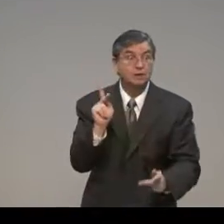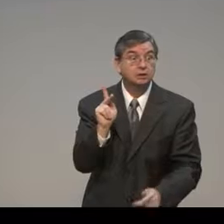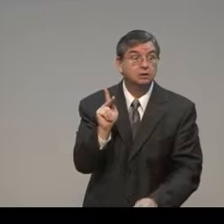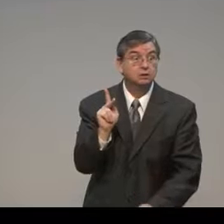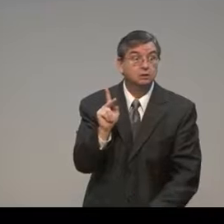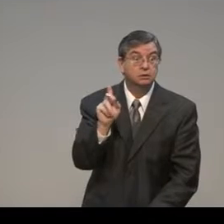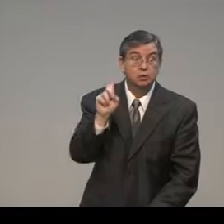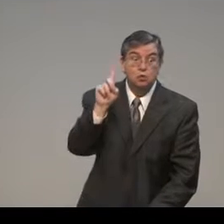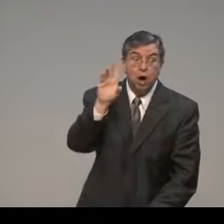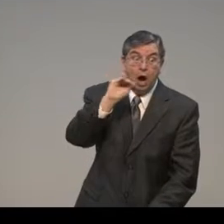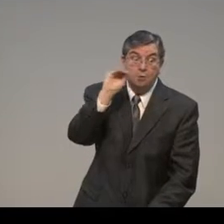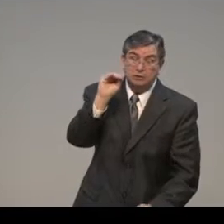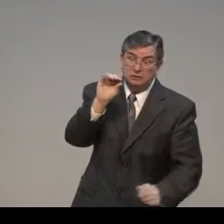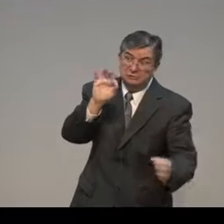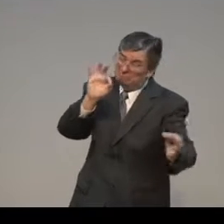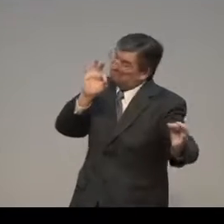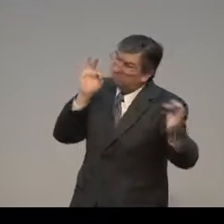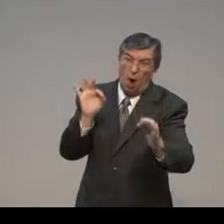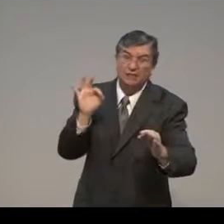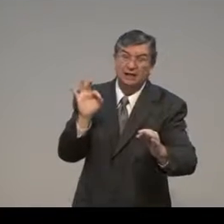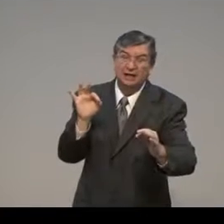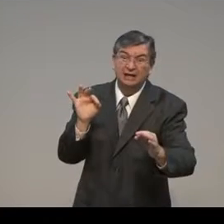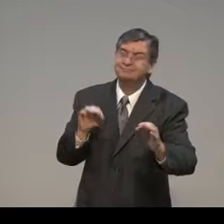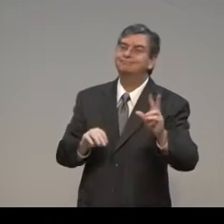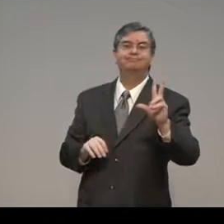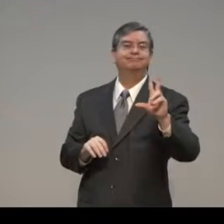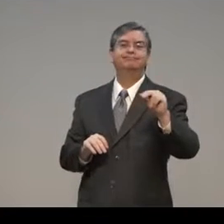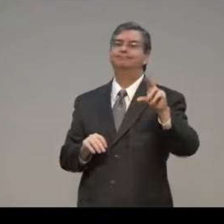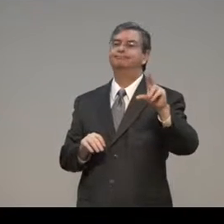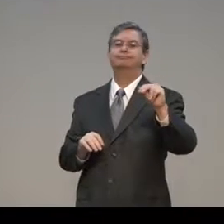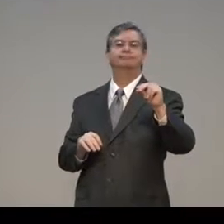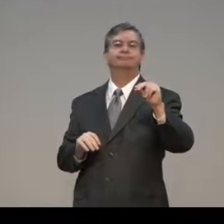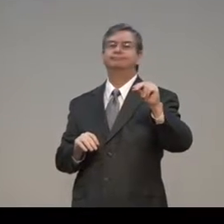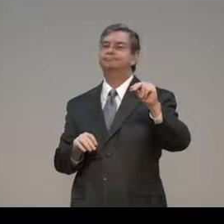Now, was the law perfect? Now, was without blemish? No.